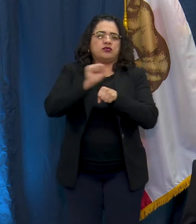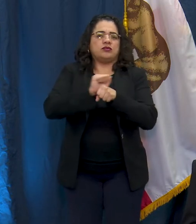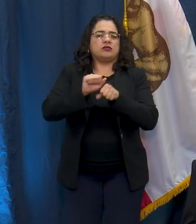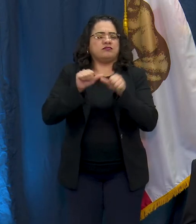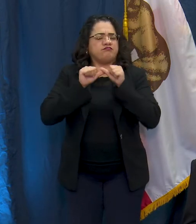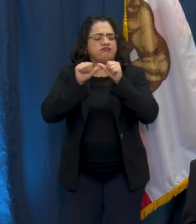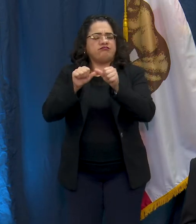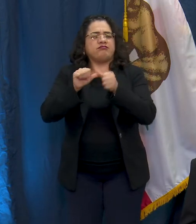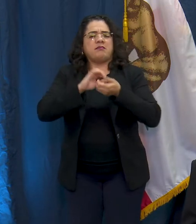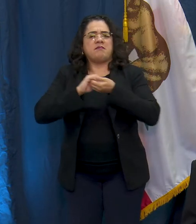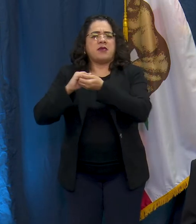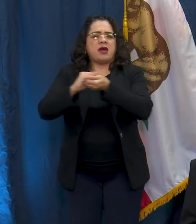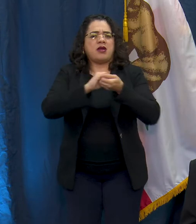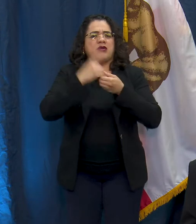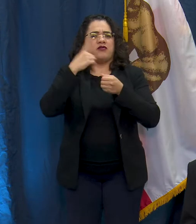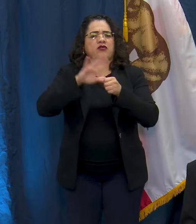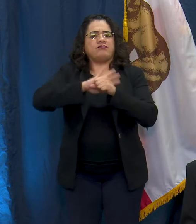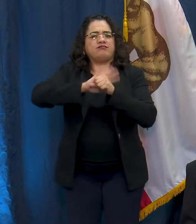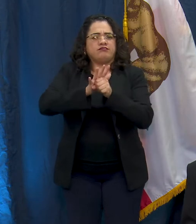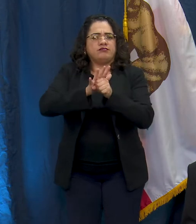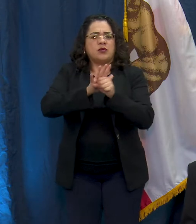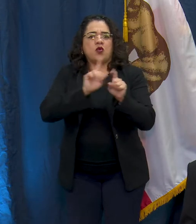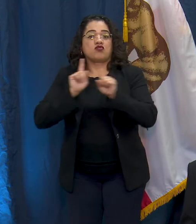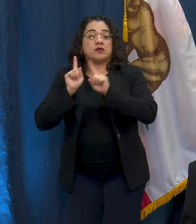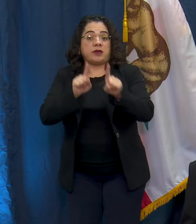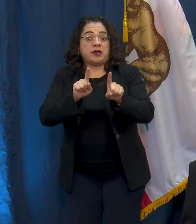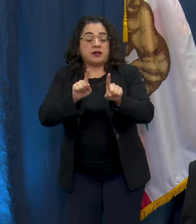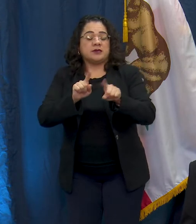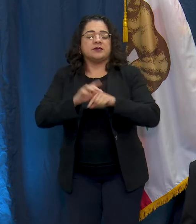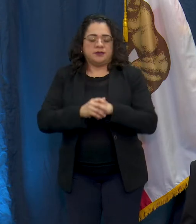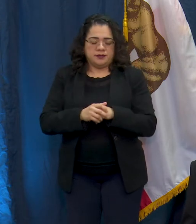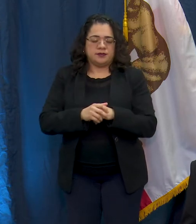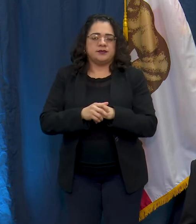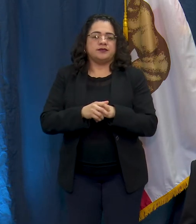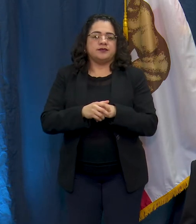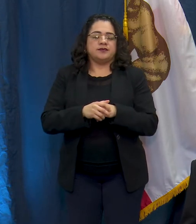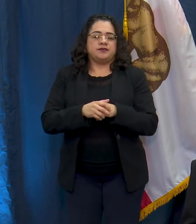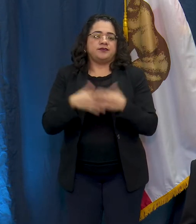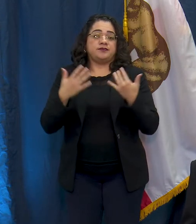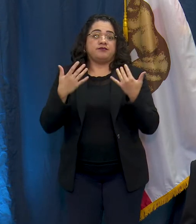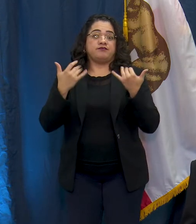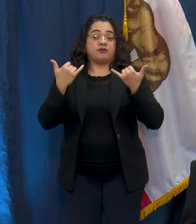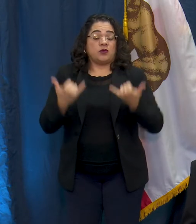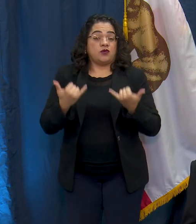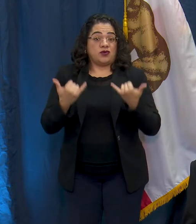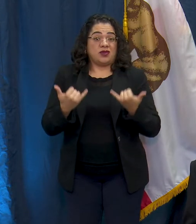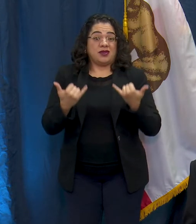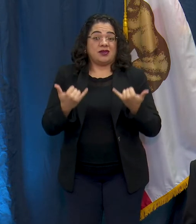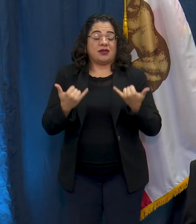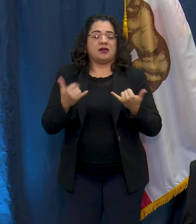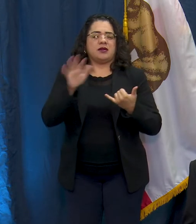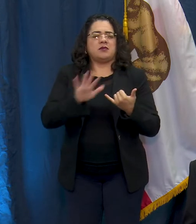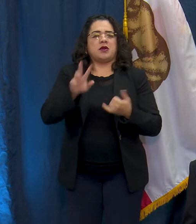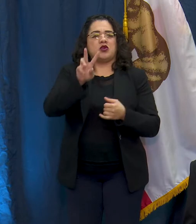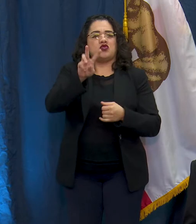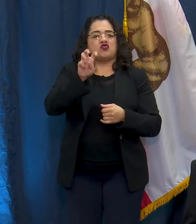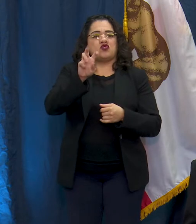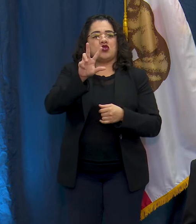on our COVID-19 response. As of right now we have 230